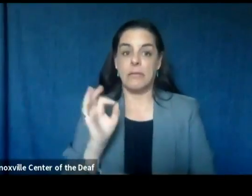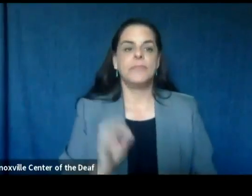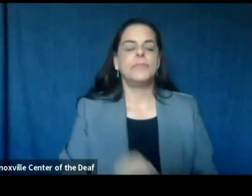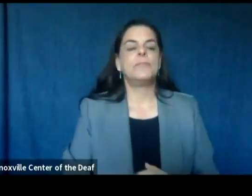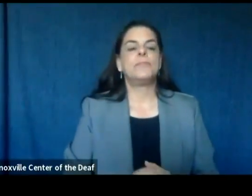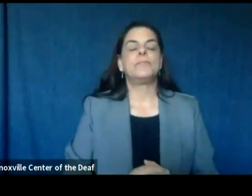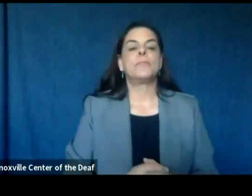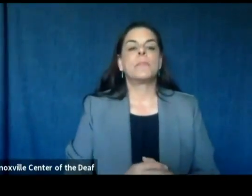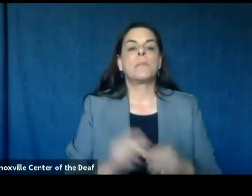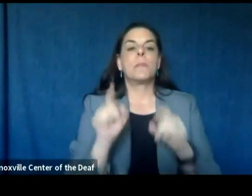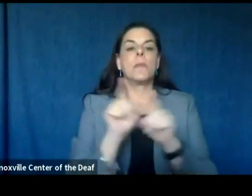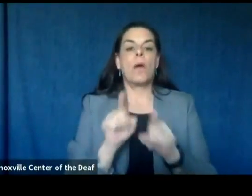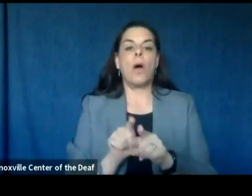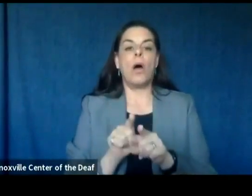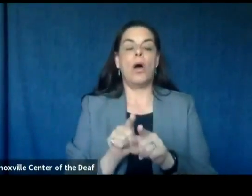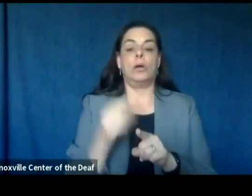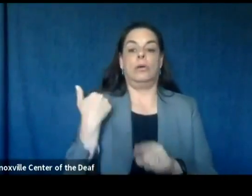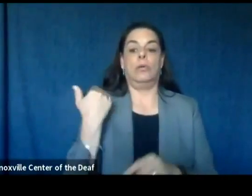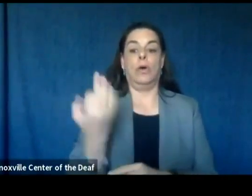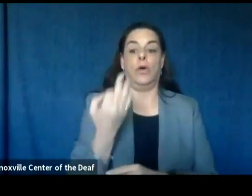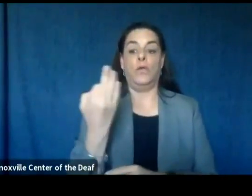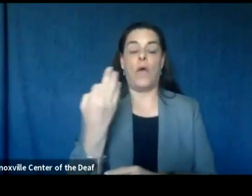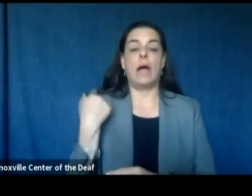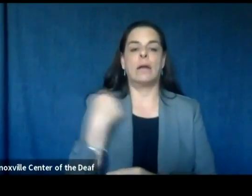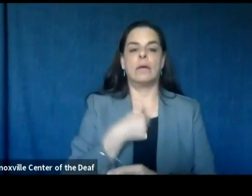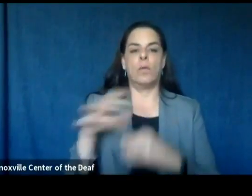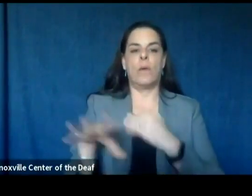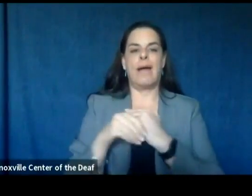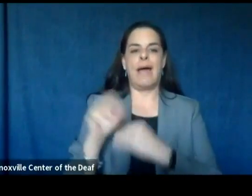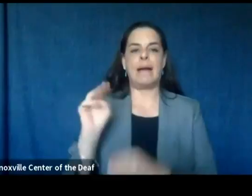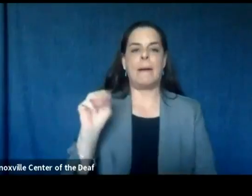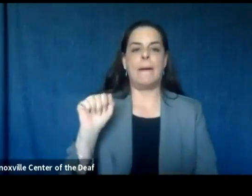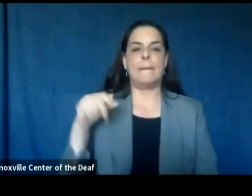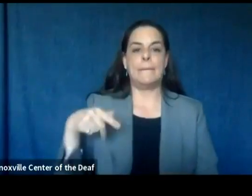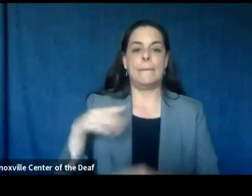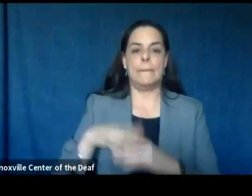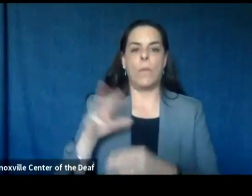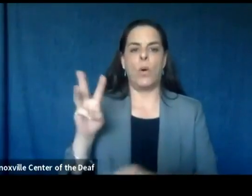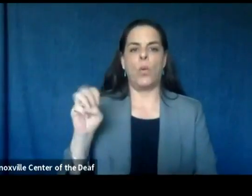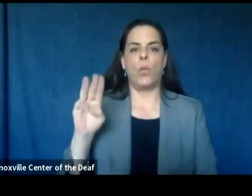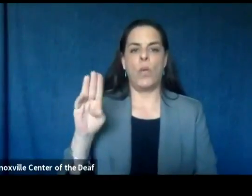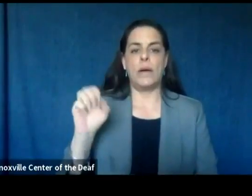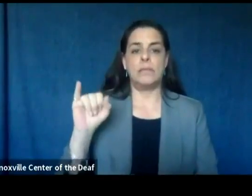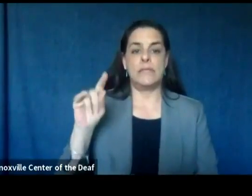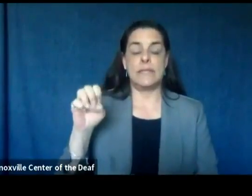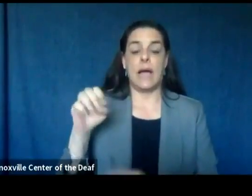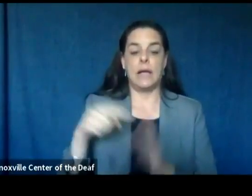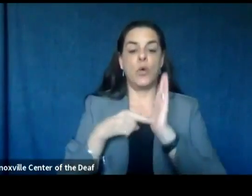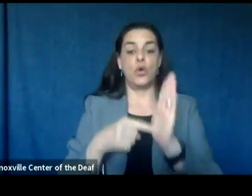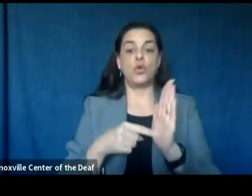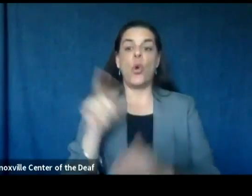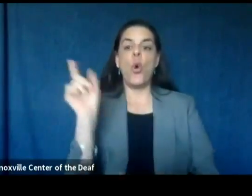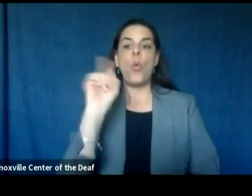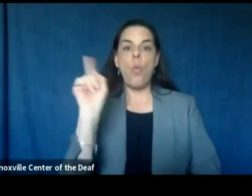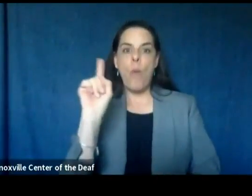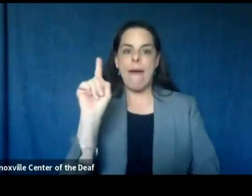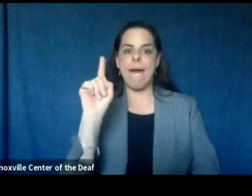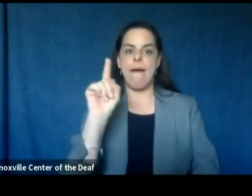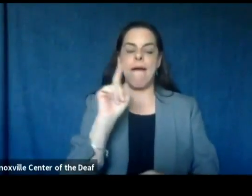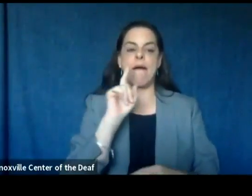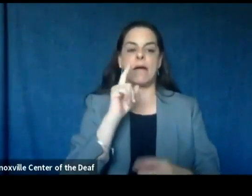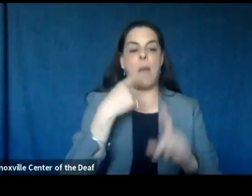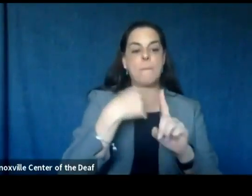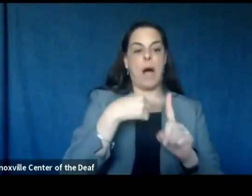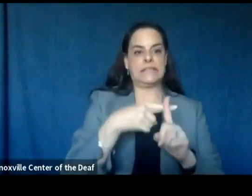additionally on Friday we added a map to our website that shows positive cases by zip code to map is